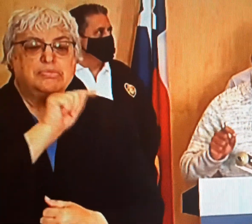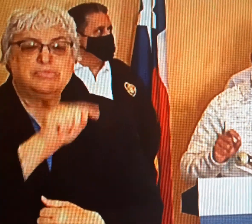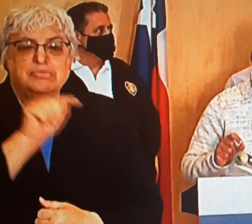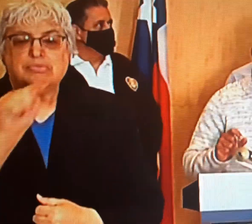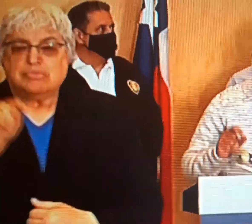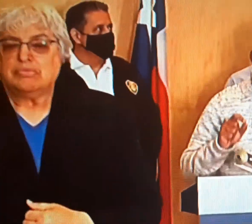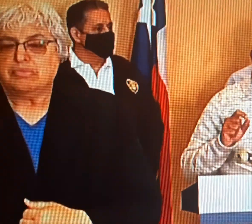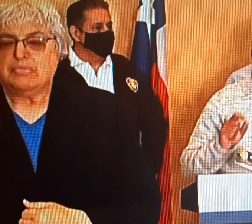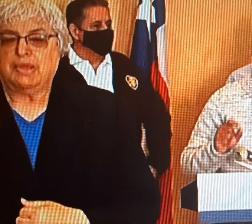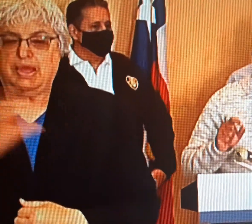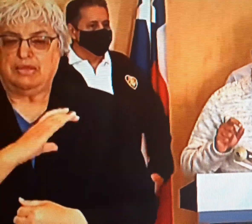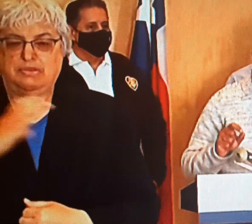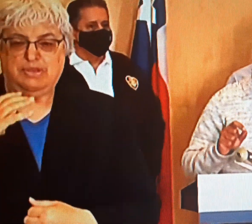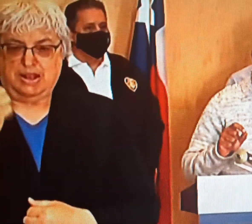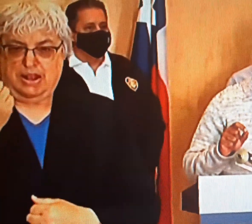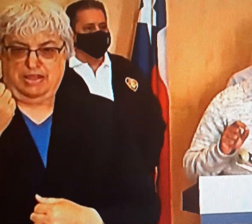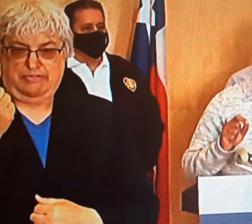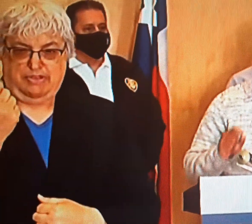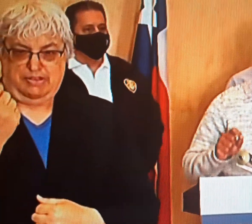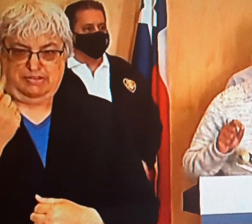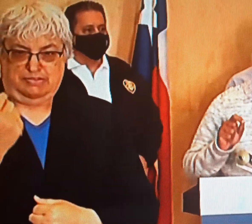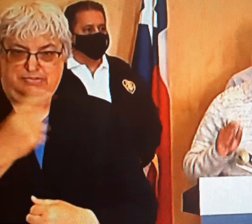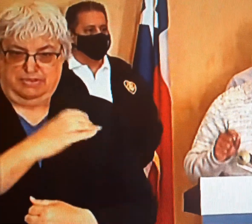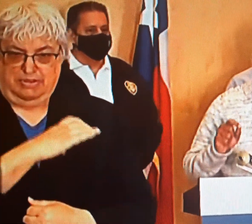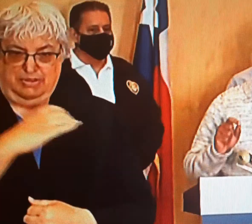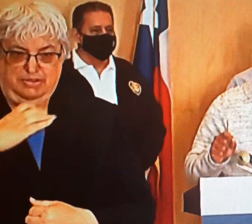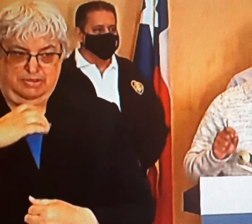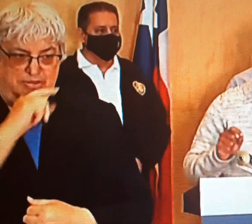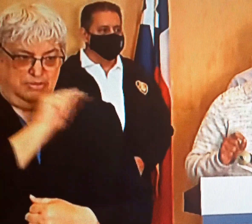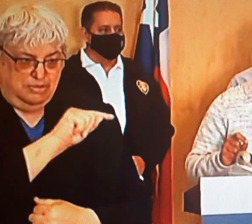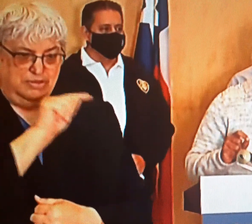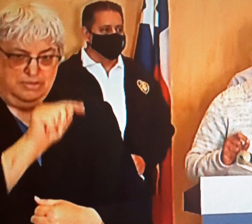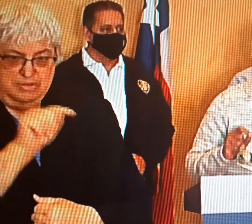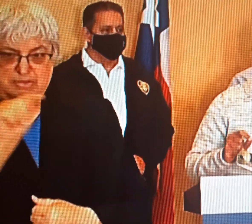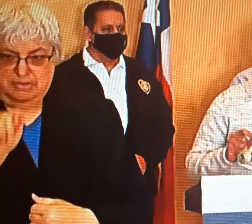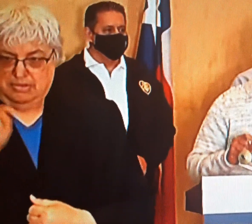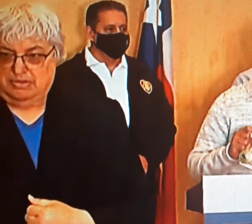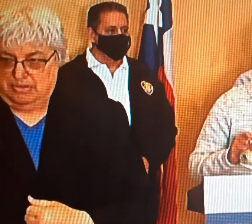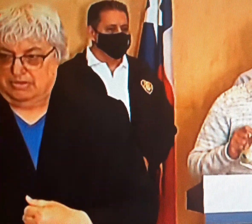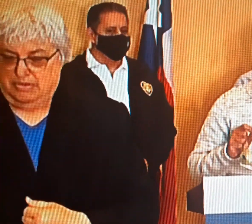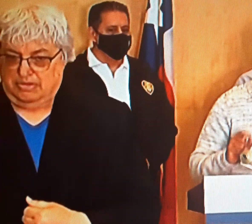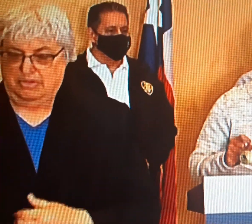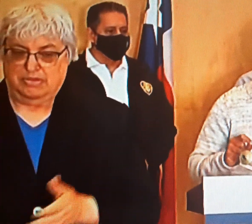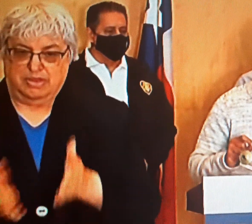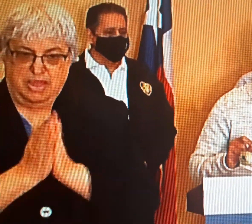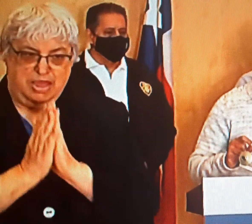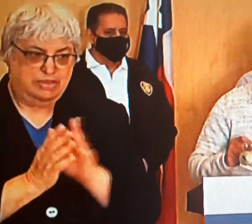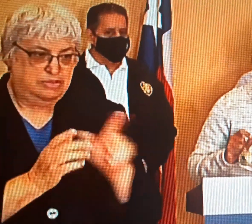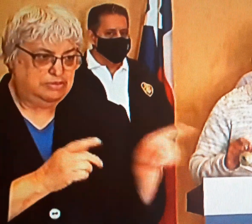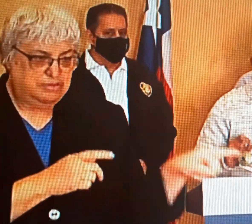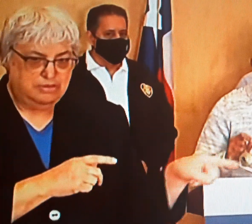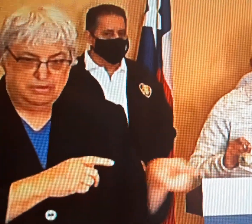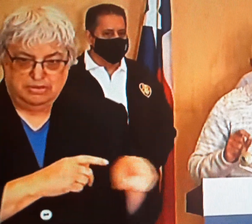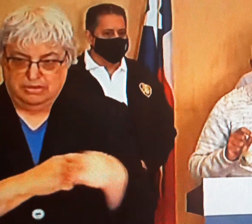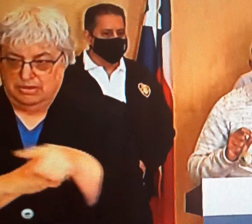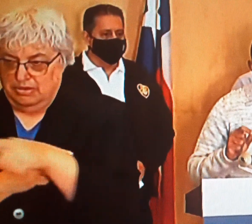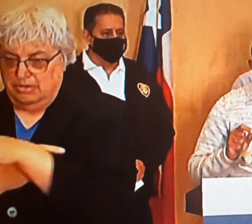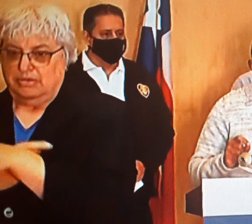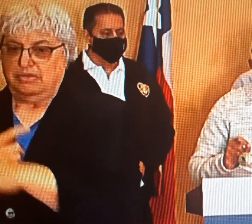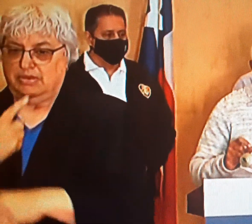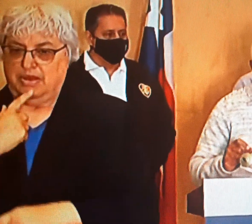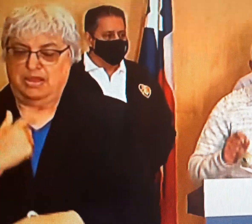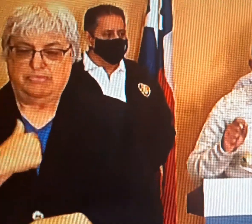districts. There are 11 district council members and I have asked them to identify